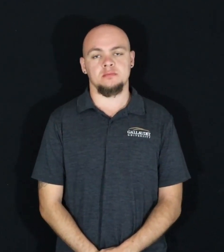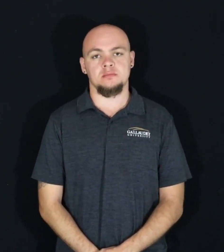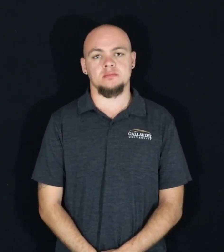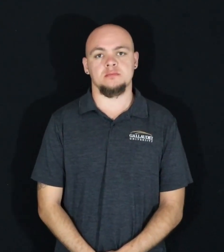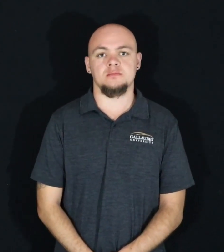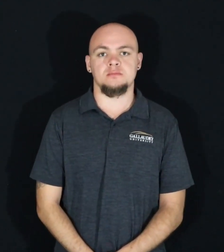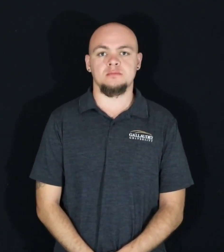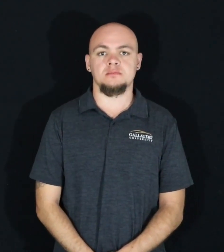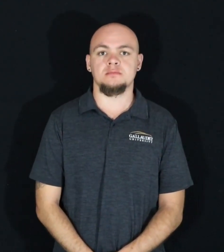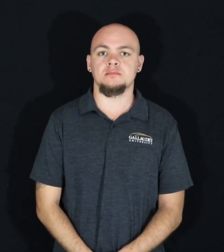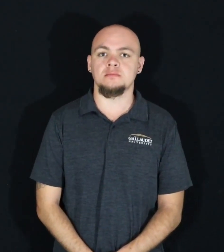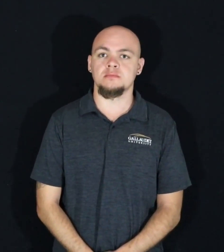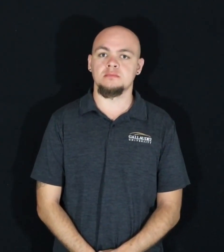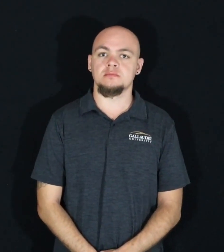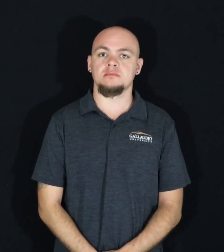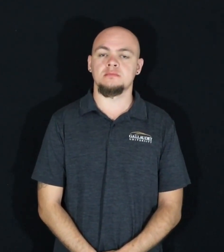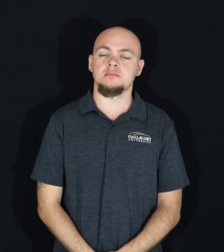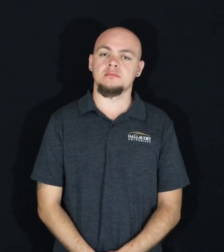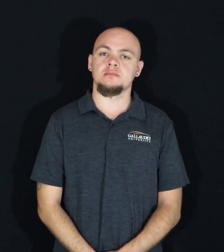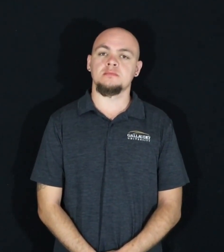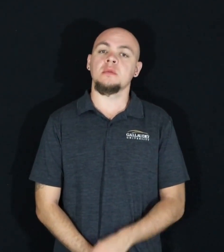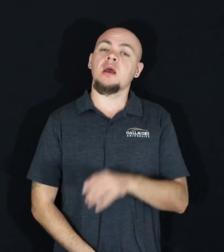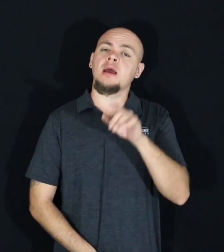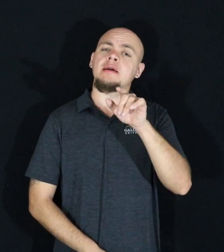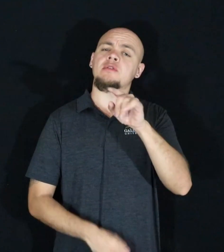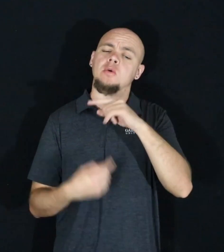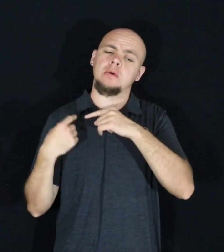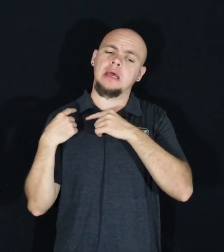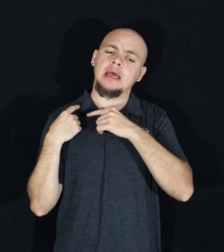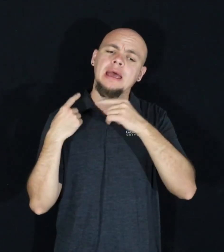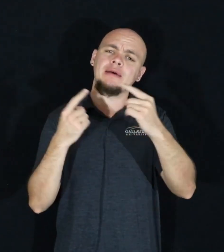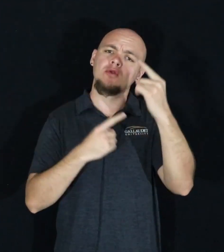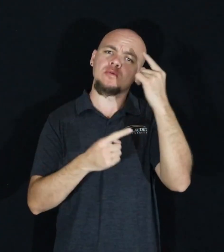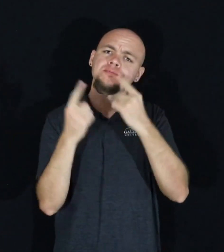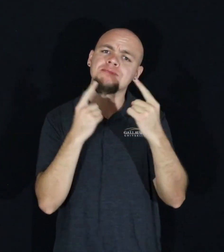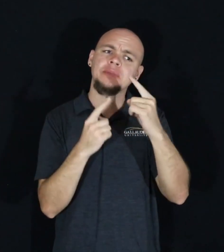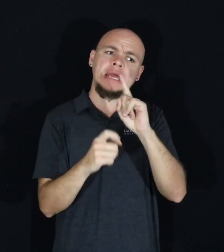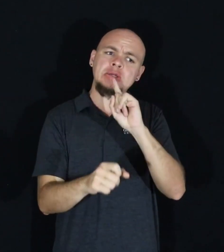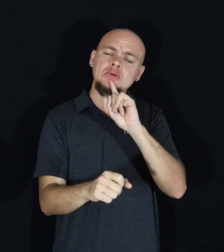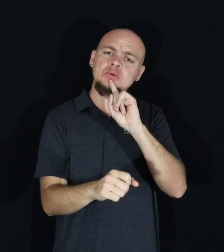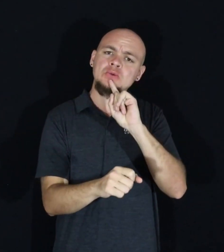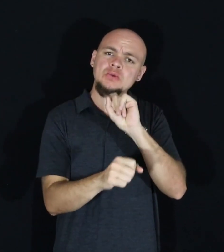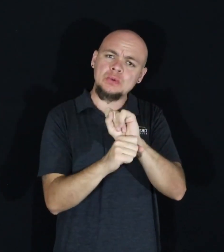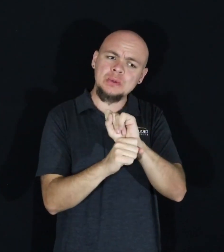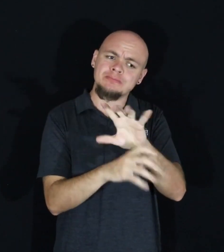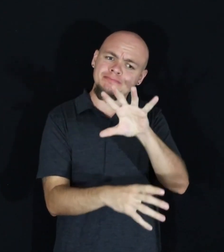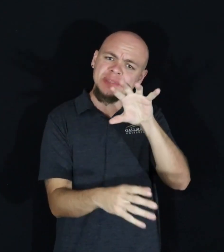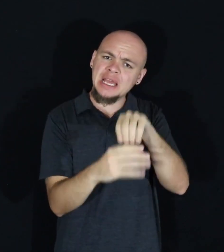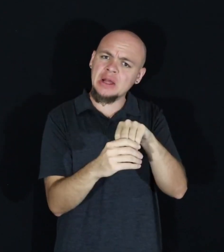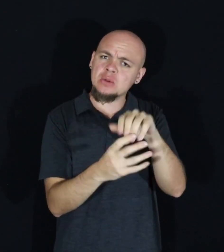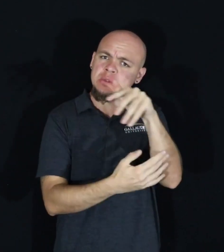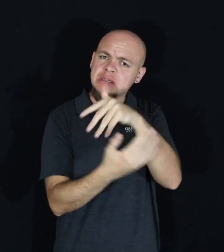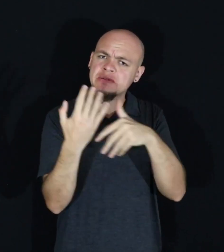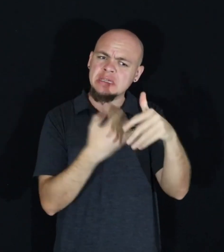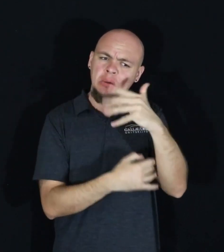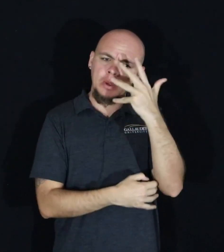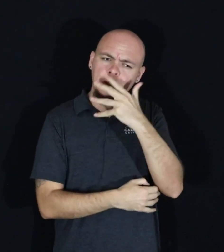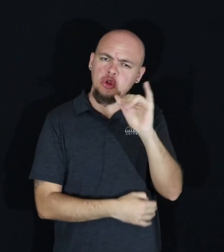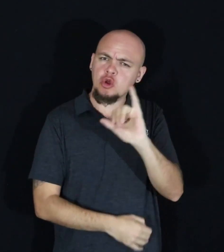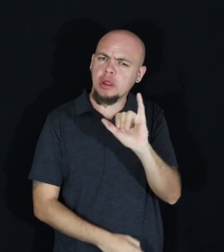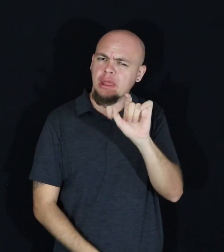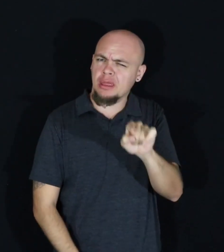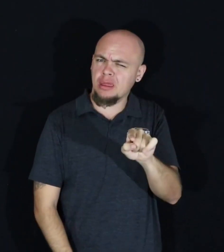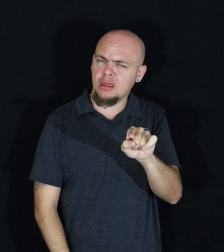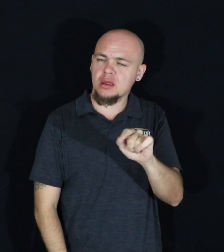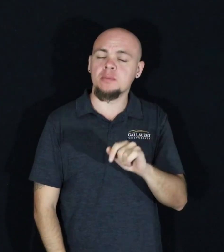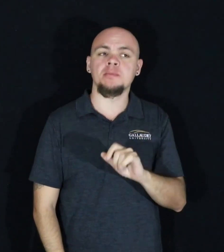Have you ever wondered what a truly inclusive society looks like or